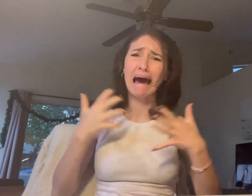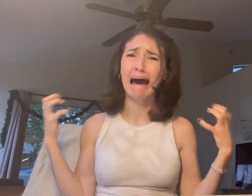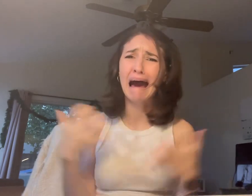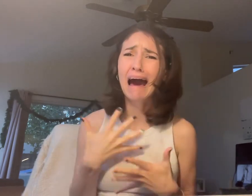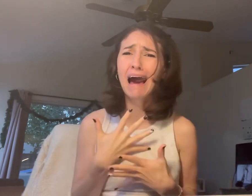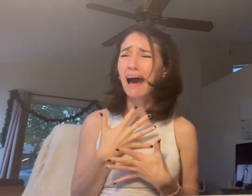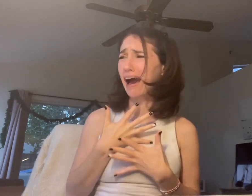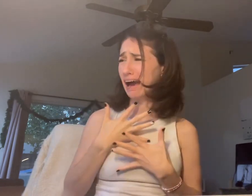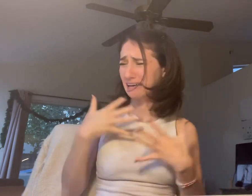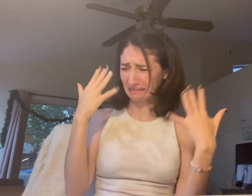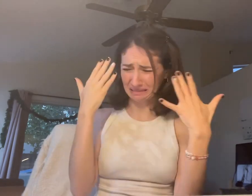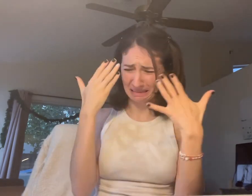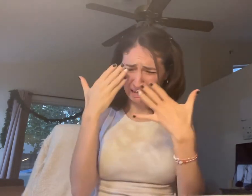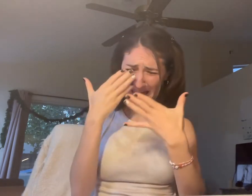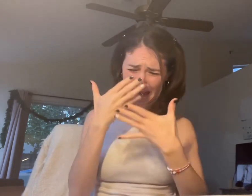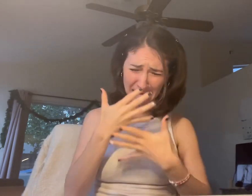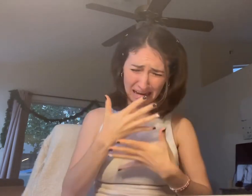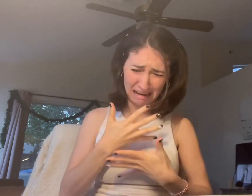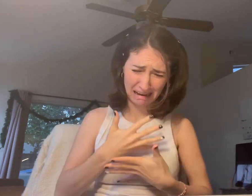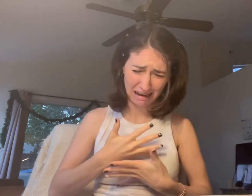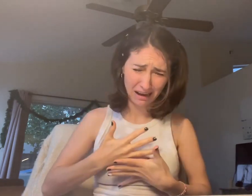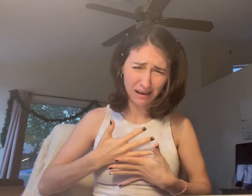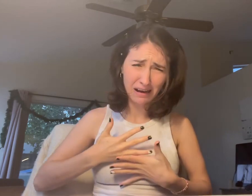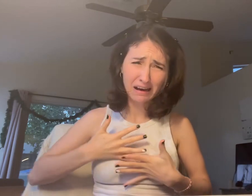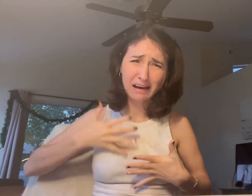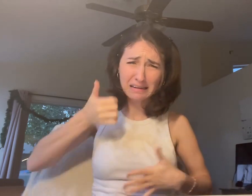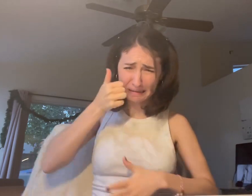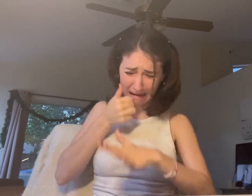He's hiding in the desert